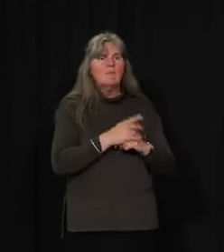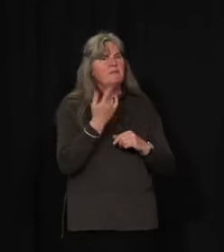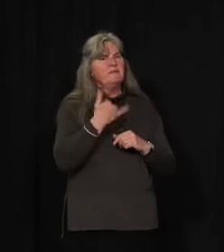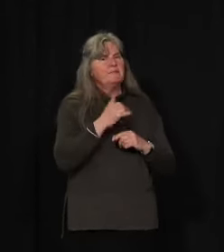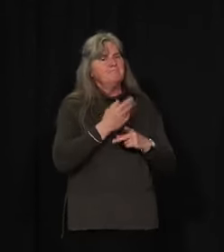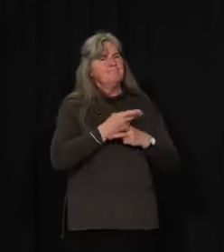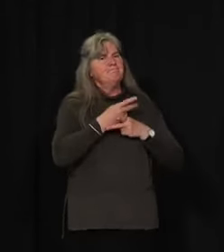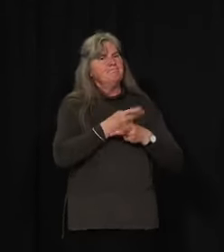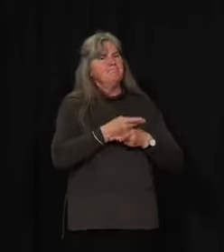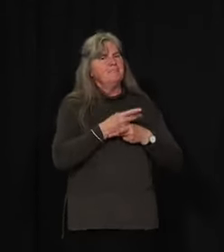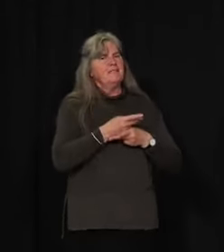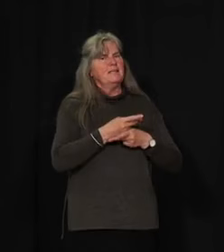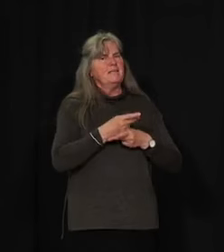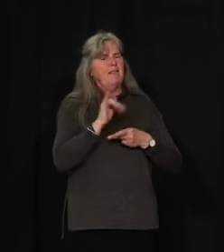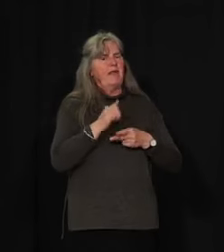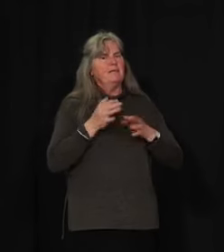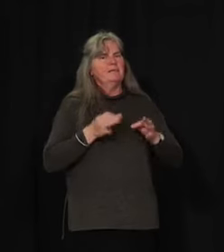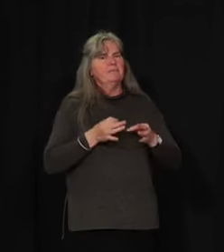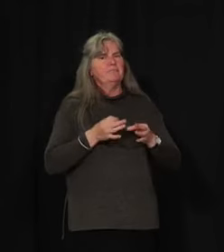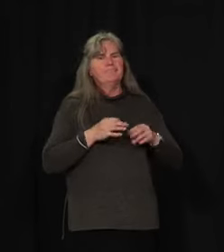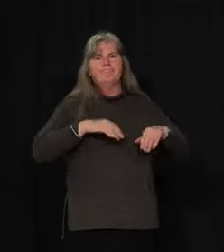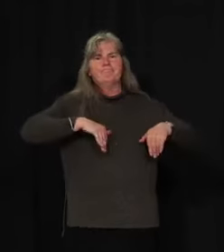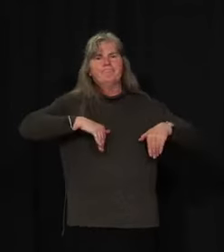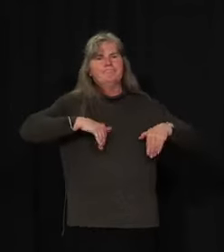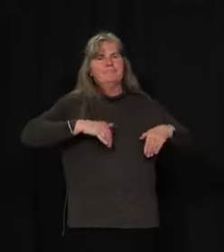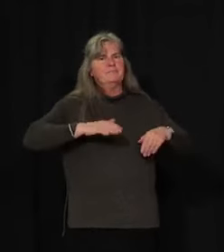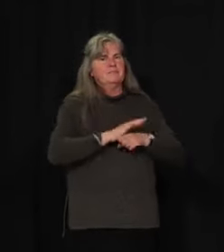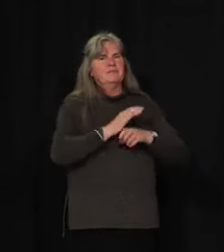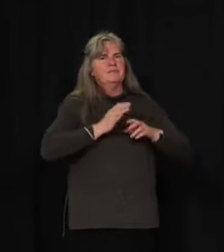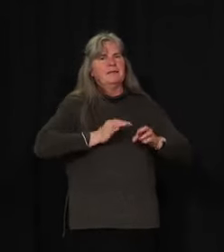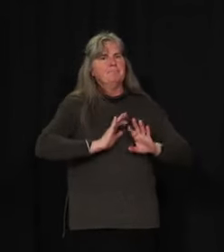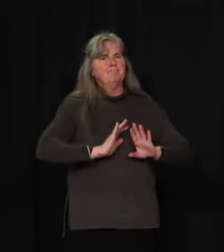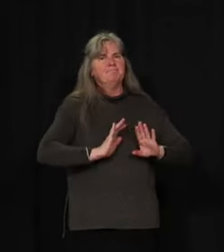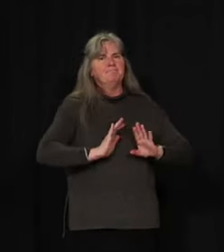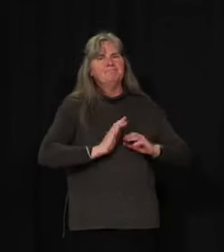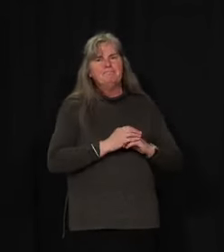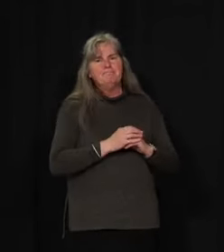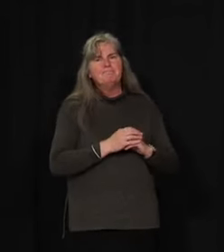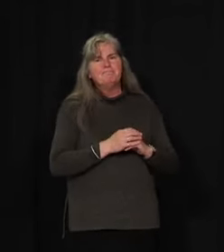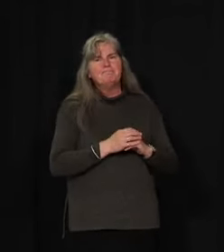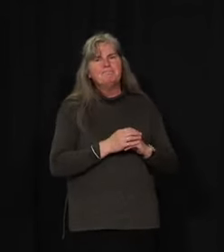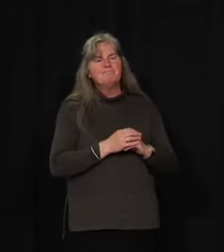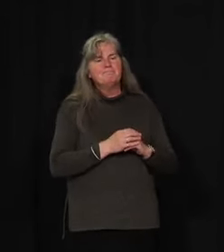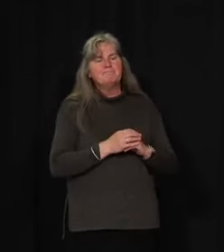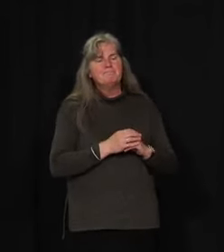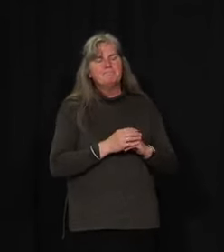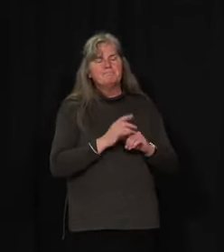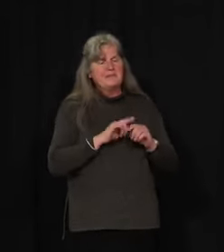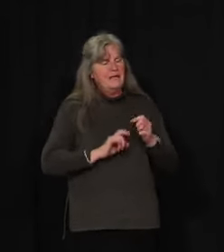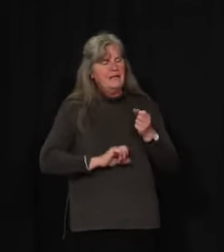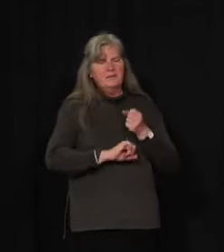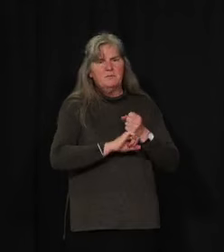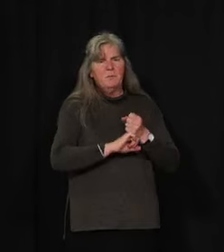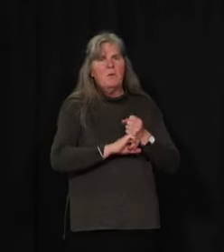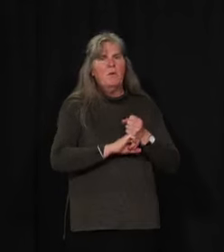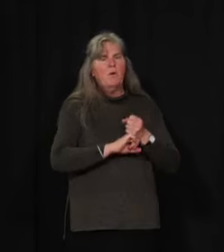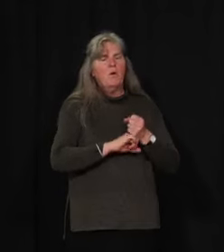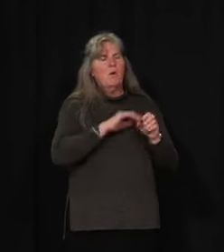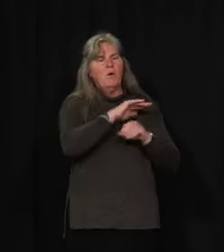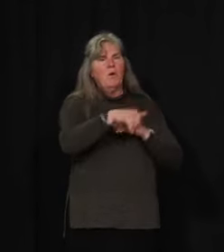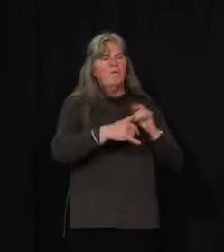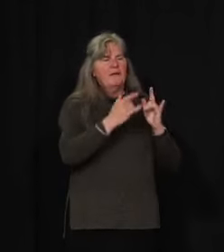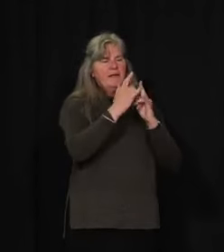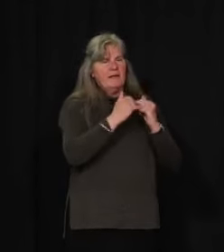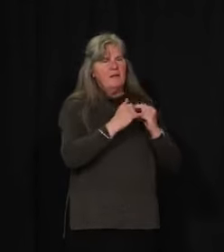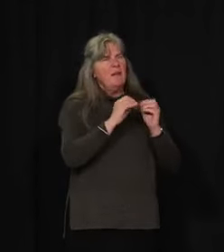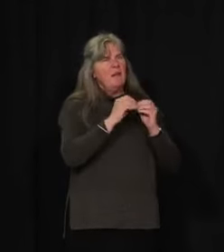about that at the moment and have not, at the moment, put ourselves in a position to endorse overnight camping, a little bit of